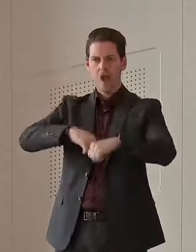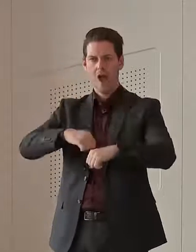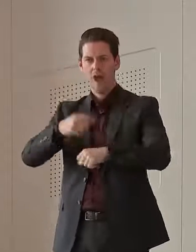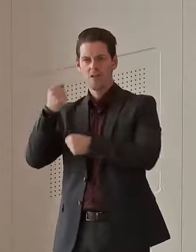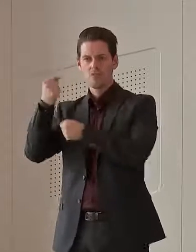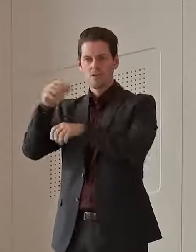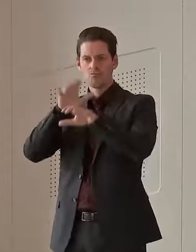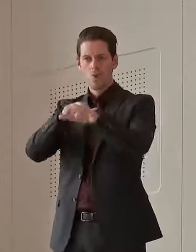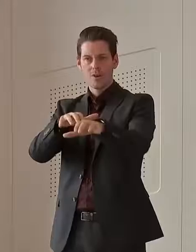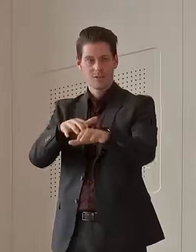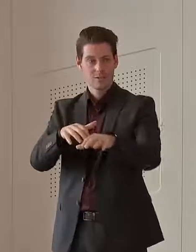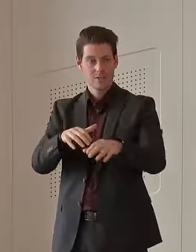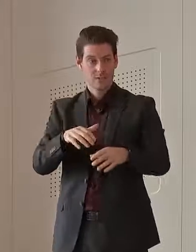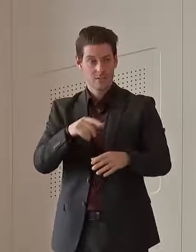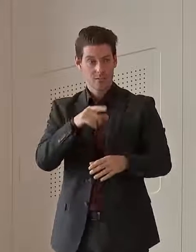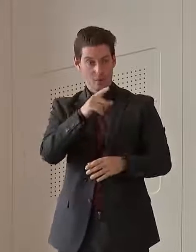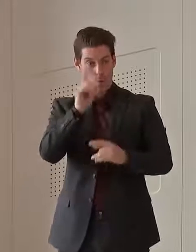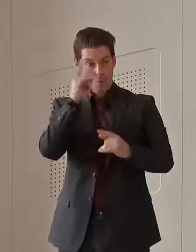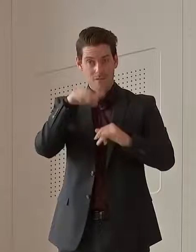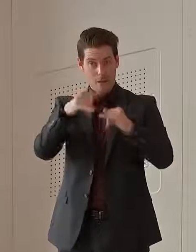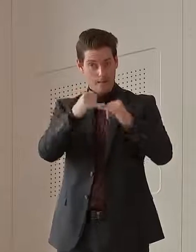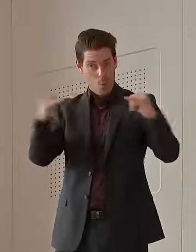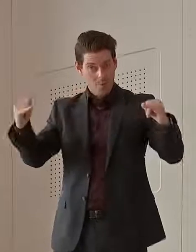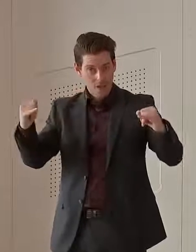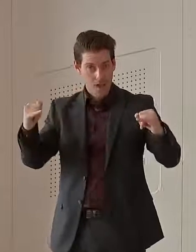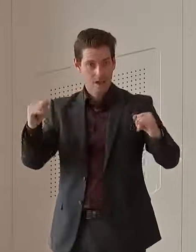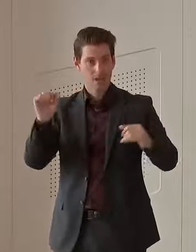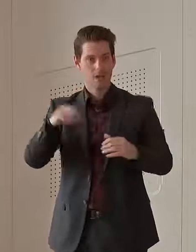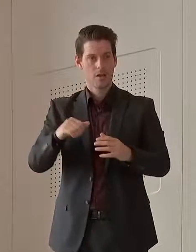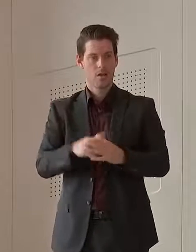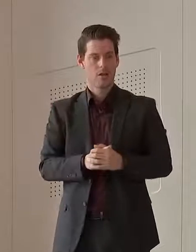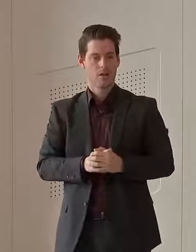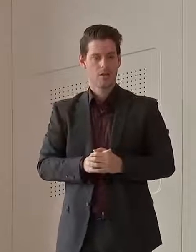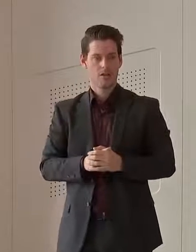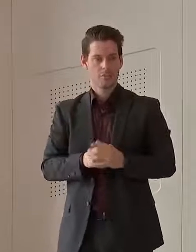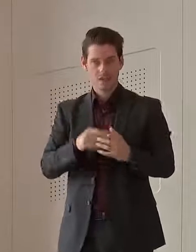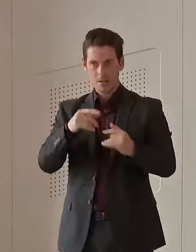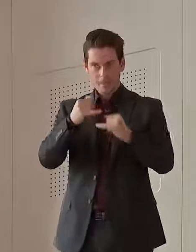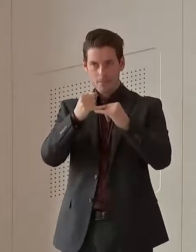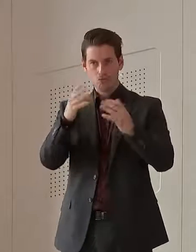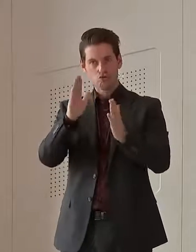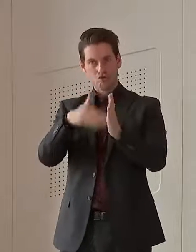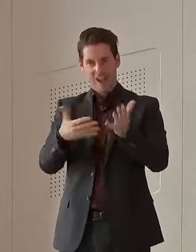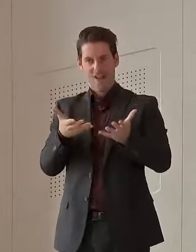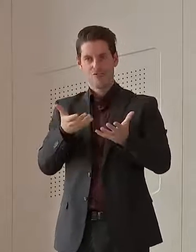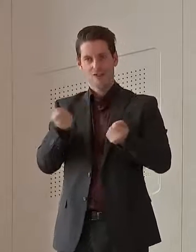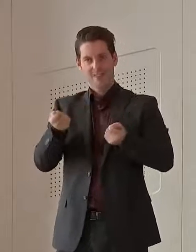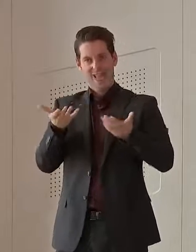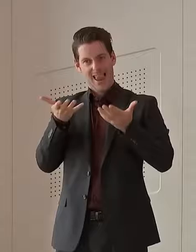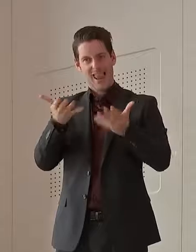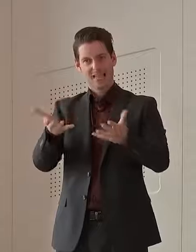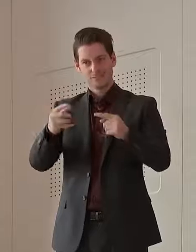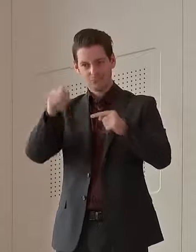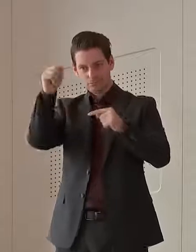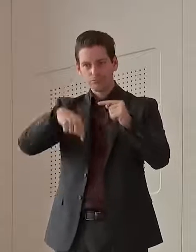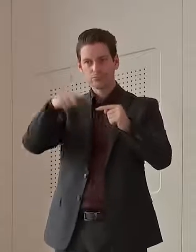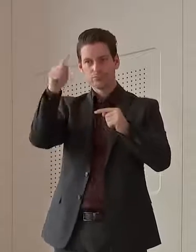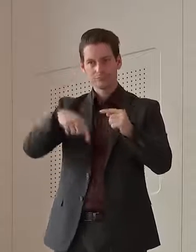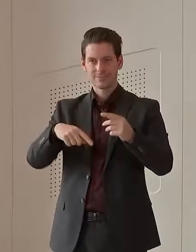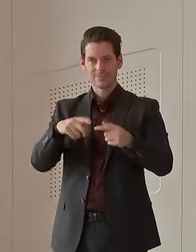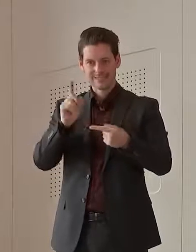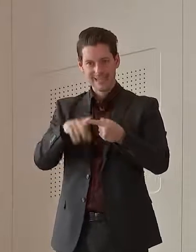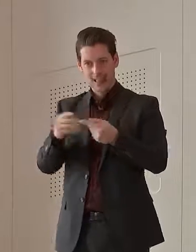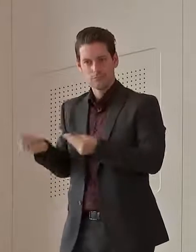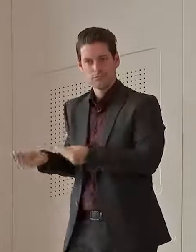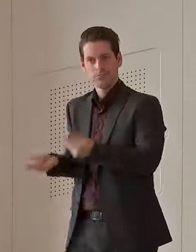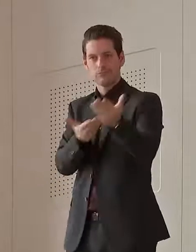Is this in relation to the borders or... Yeah, on the borders they're going to... But they can come through. Like, I mean, the freight has to be distributed